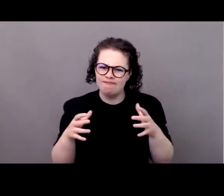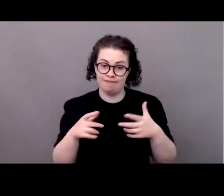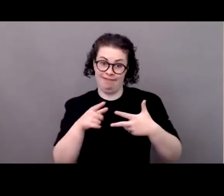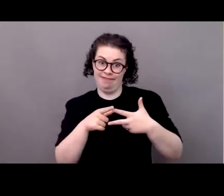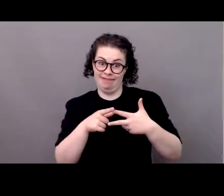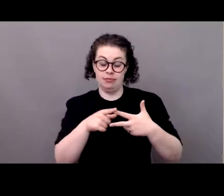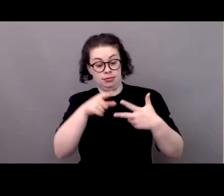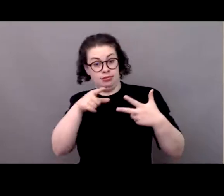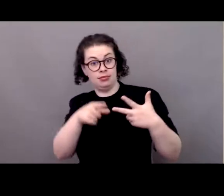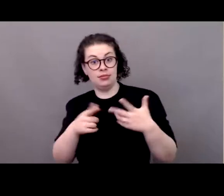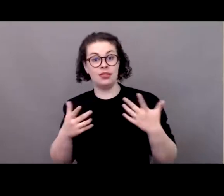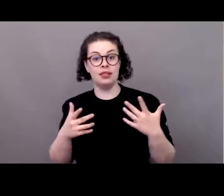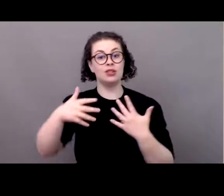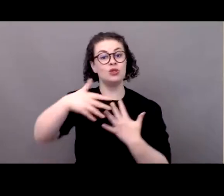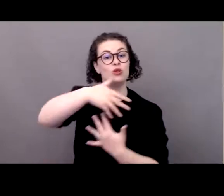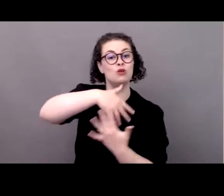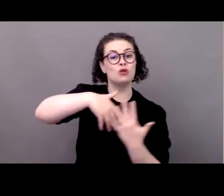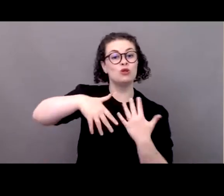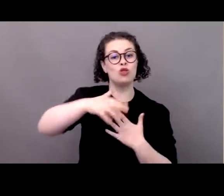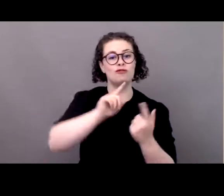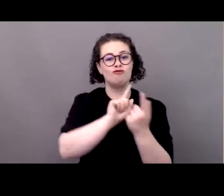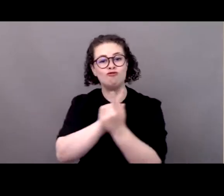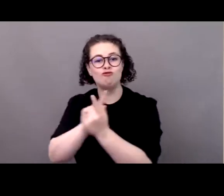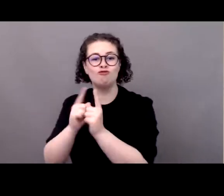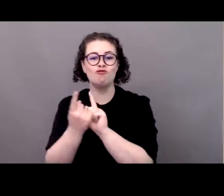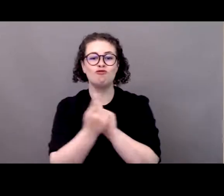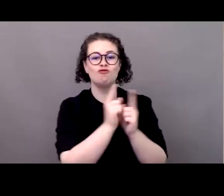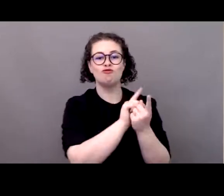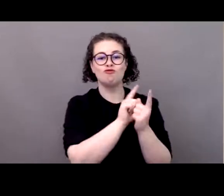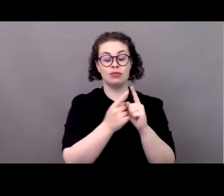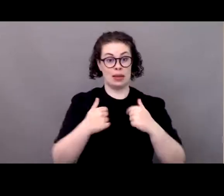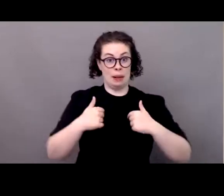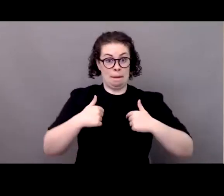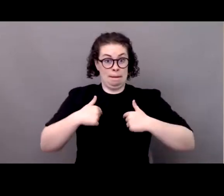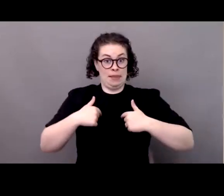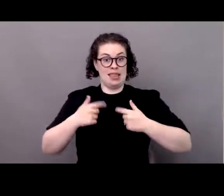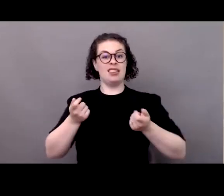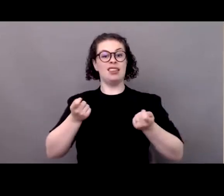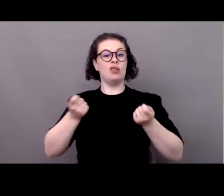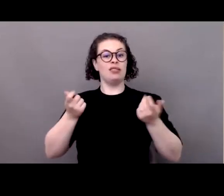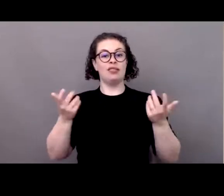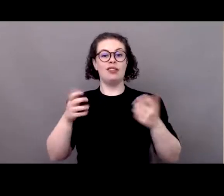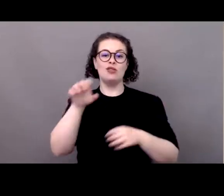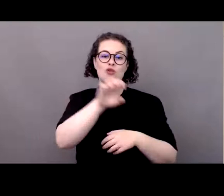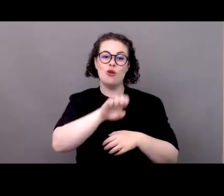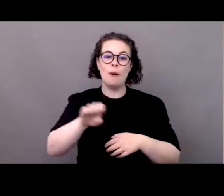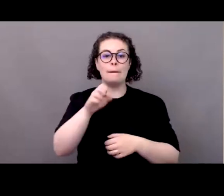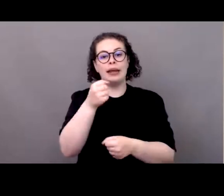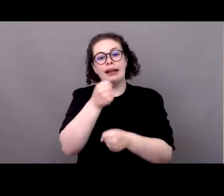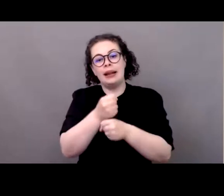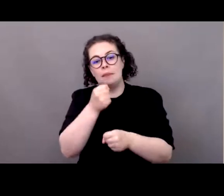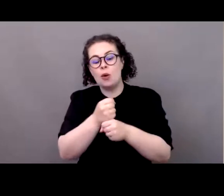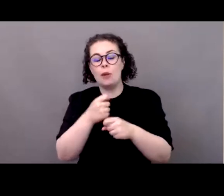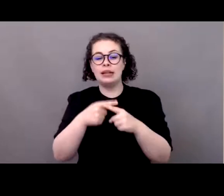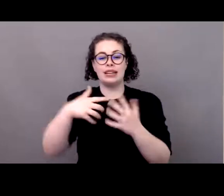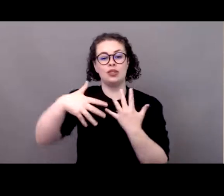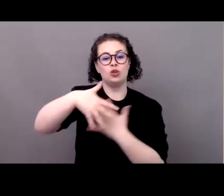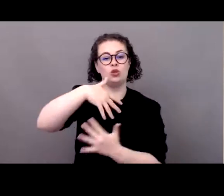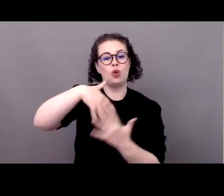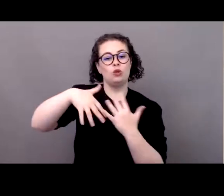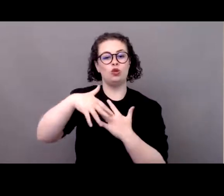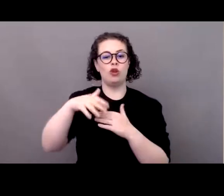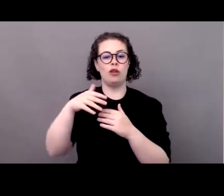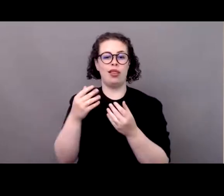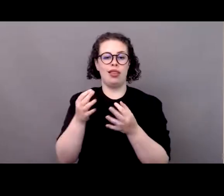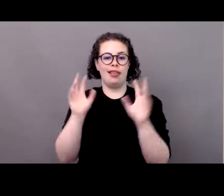really a key aspect close to my heart as part of as coordinator of in europe in in the employment and social affairs committee and this is about